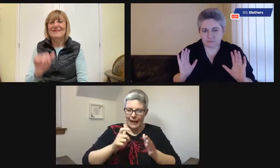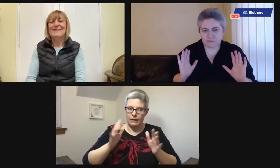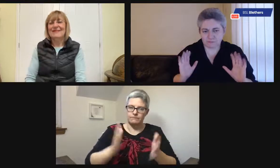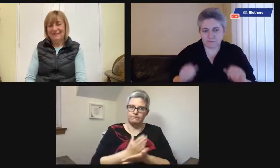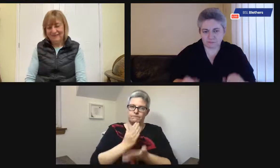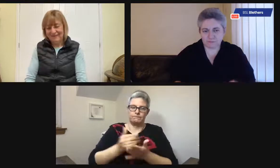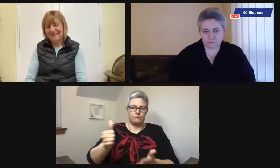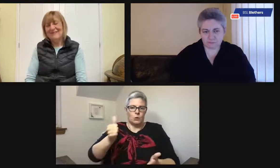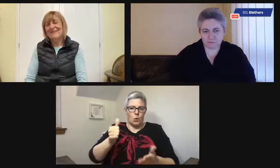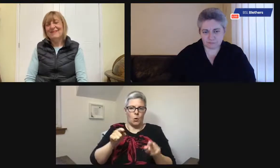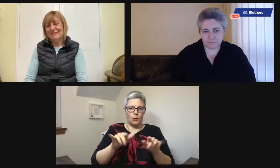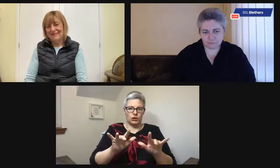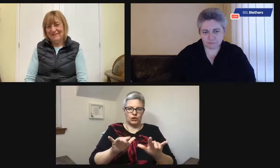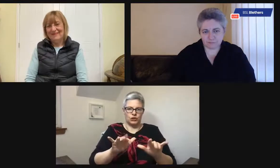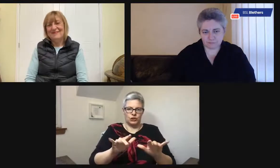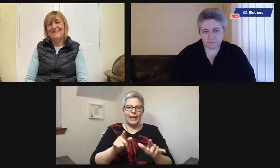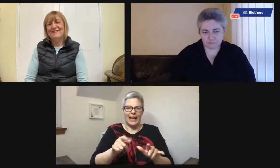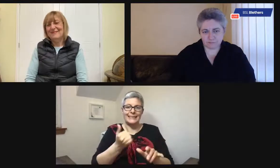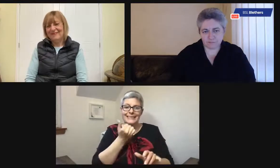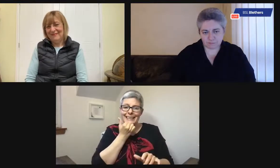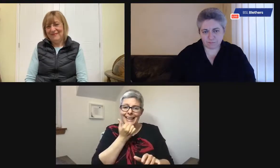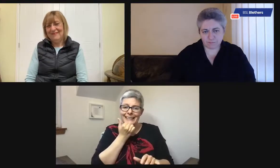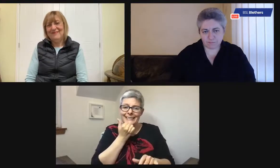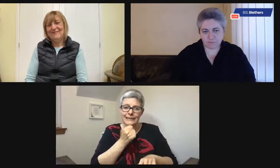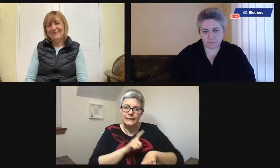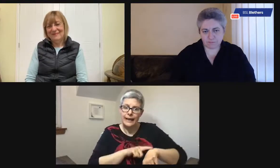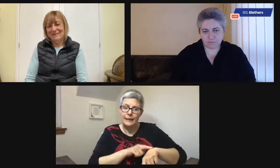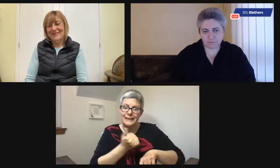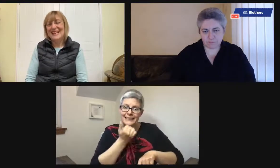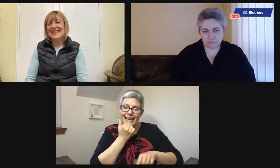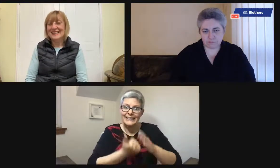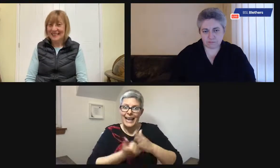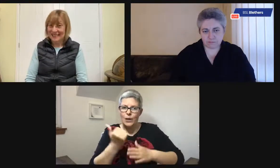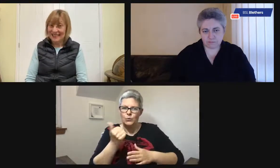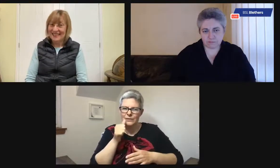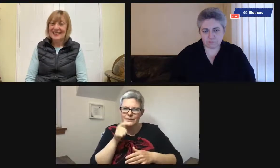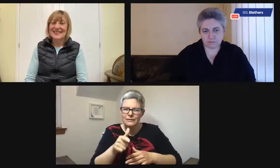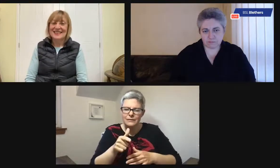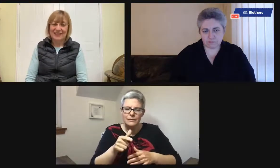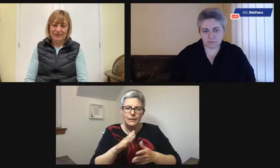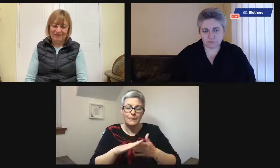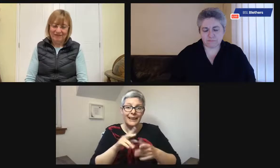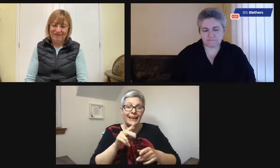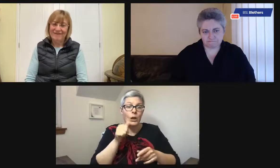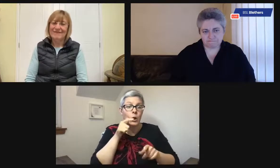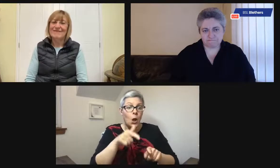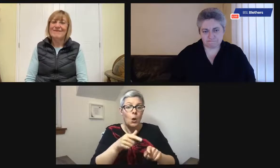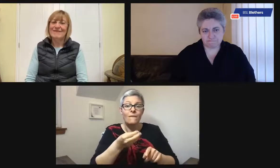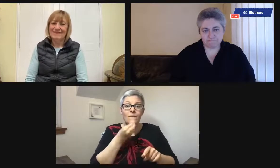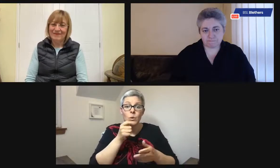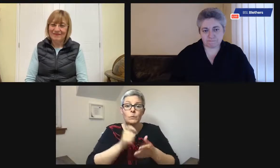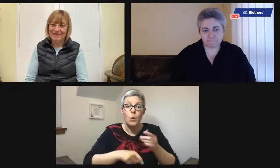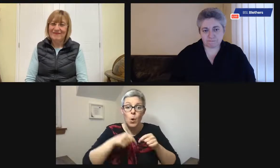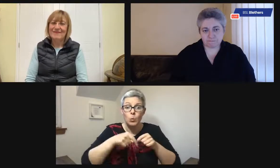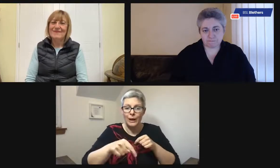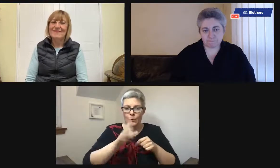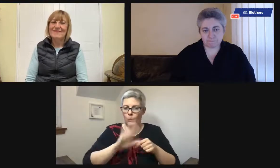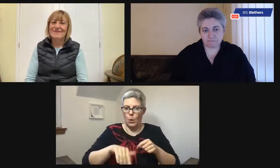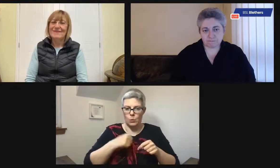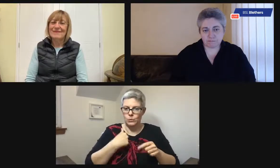buy on a weekly basis. So it's much more easy to manage. You can manage the out of dates and the in